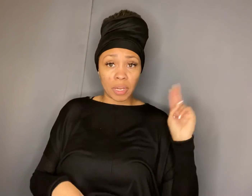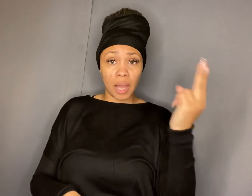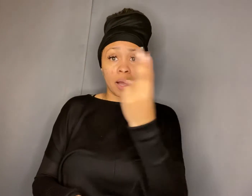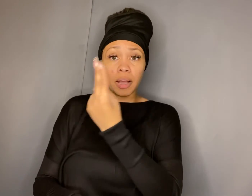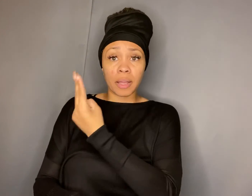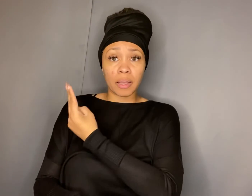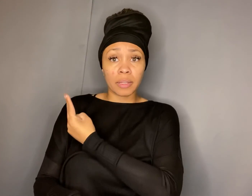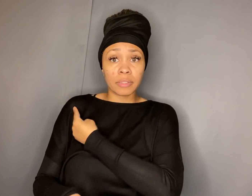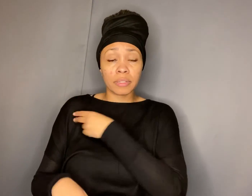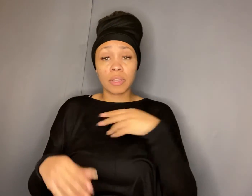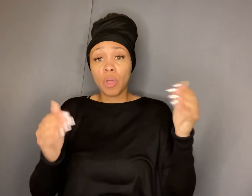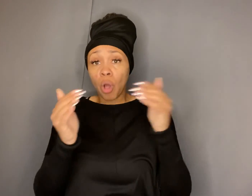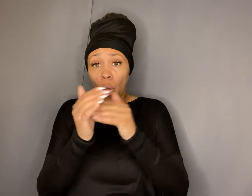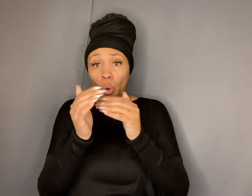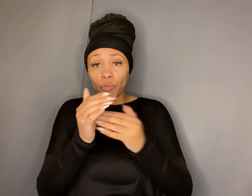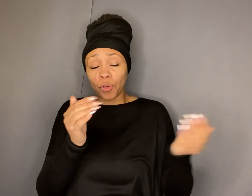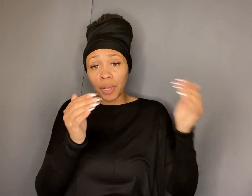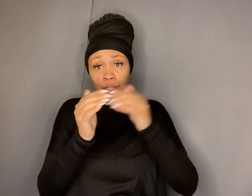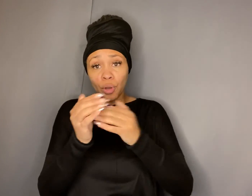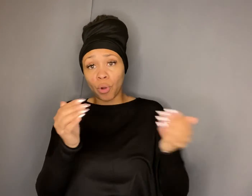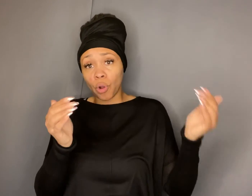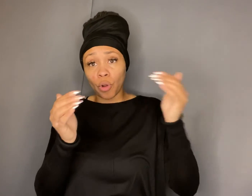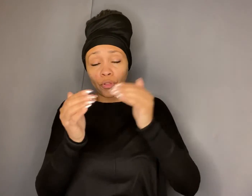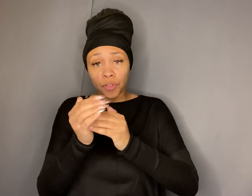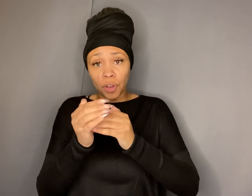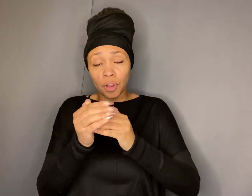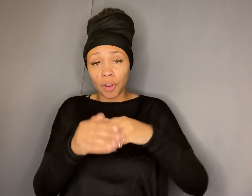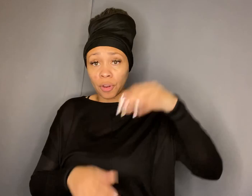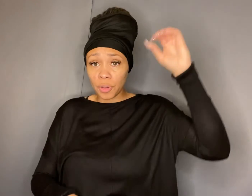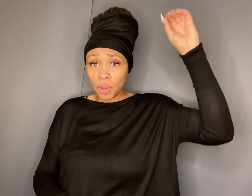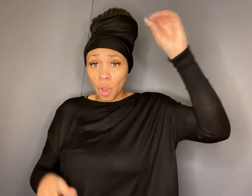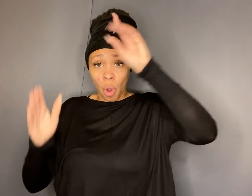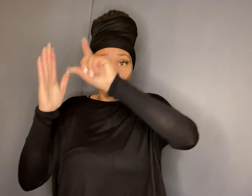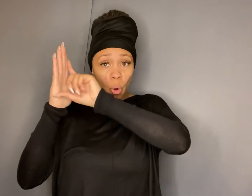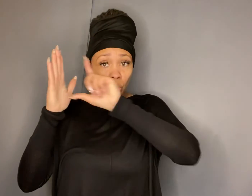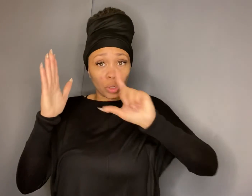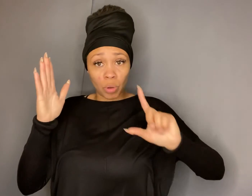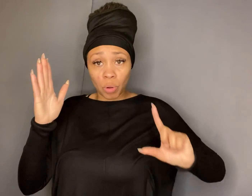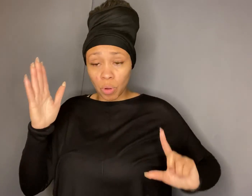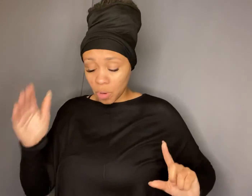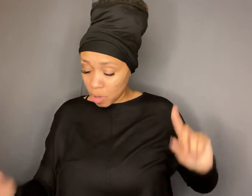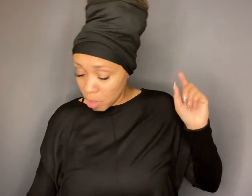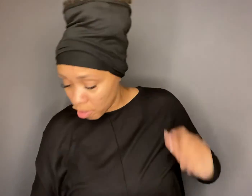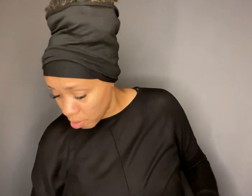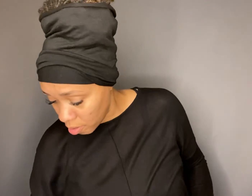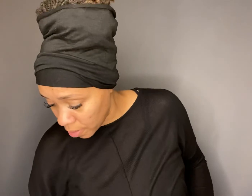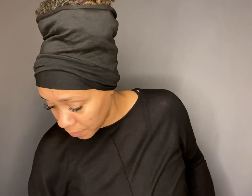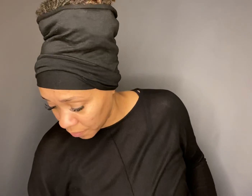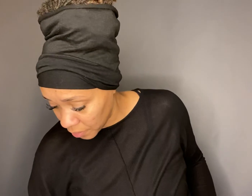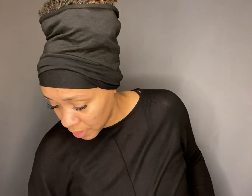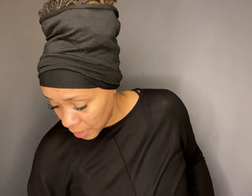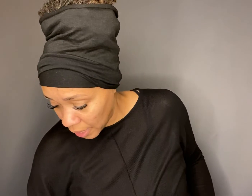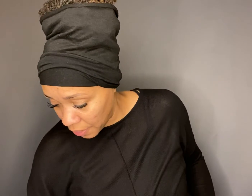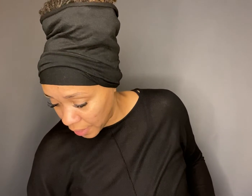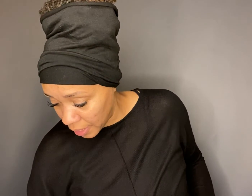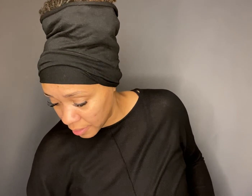us over and over oh lord and then